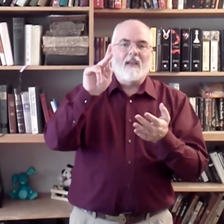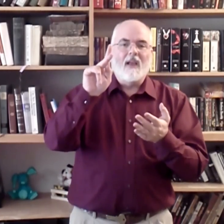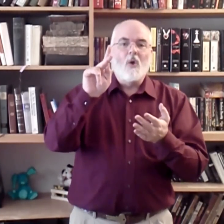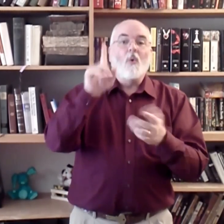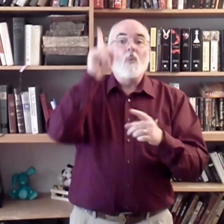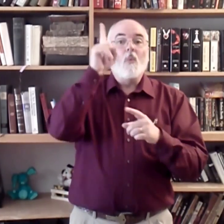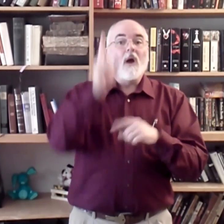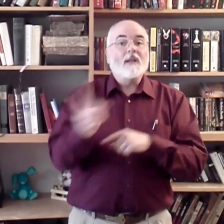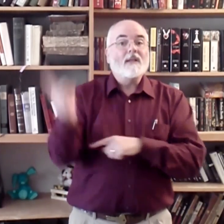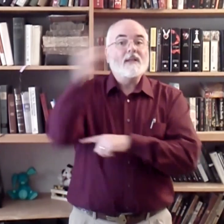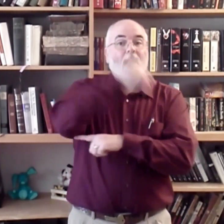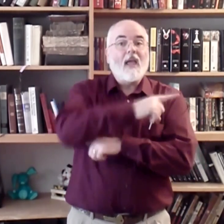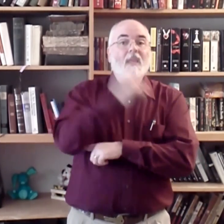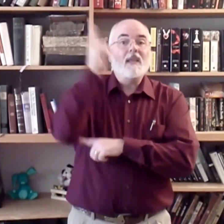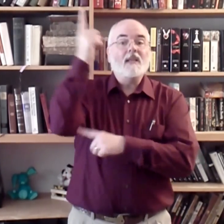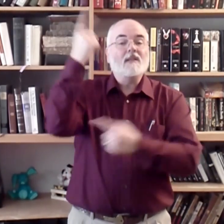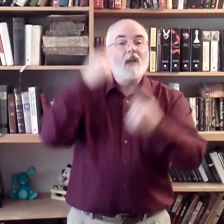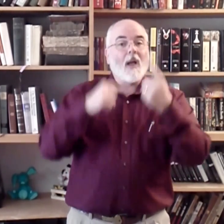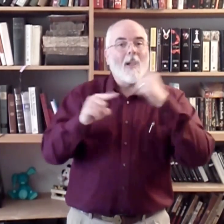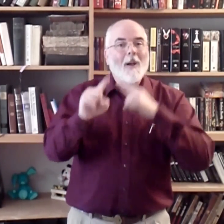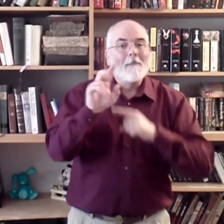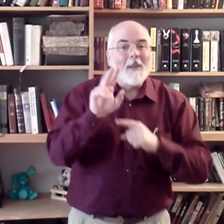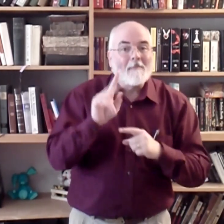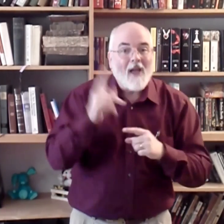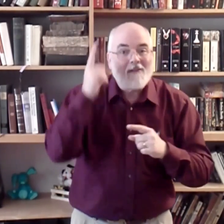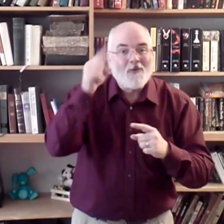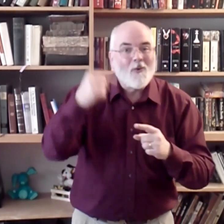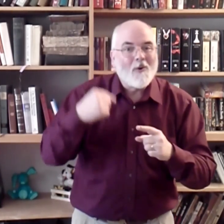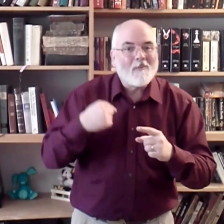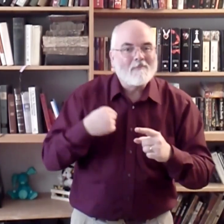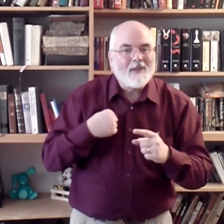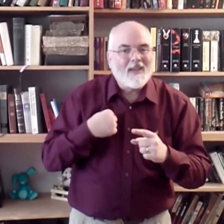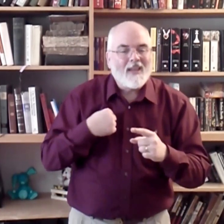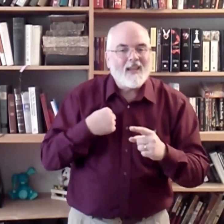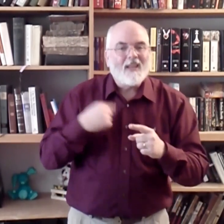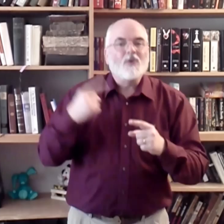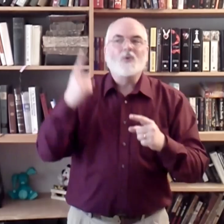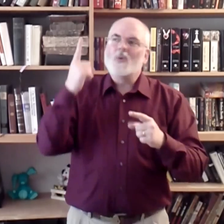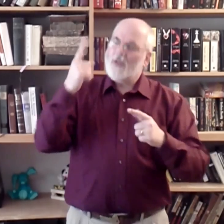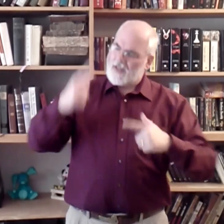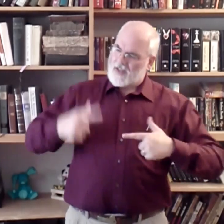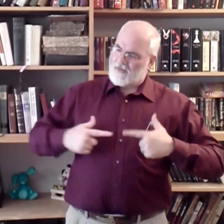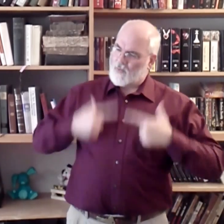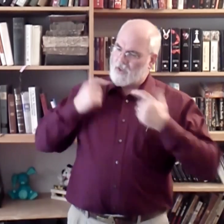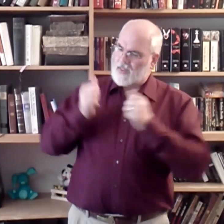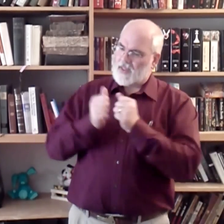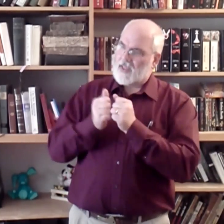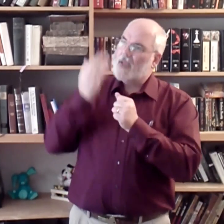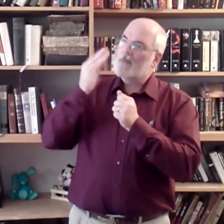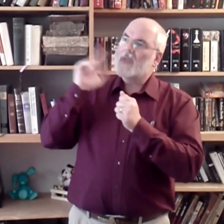One day He's coming back for me, One live with Him